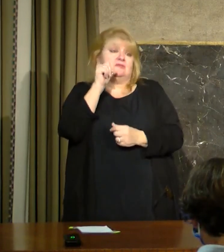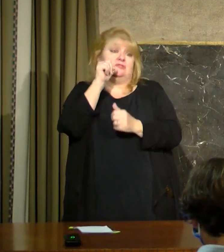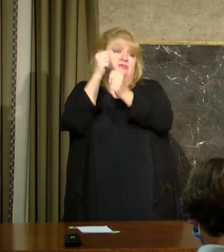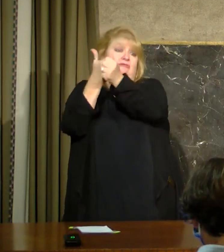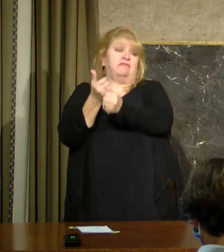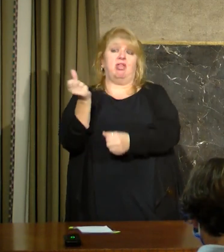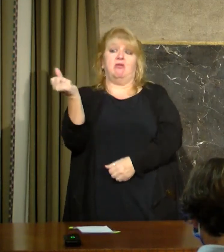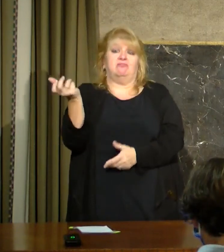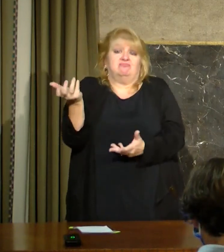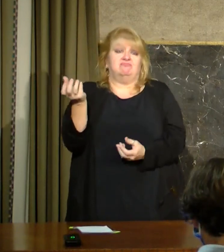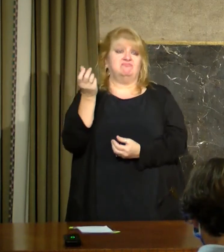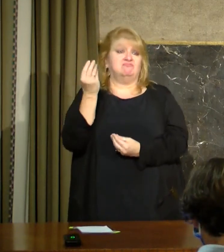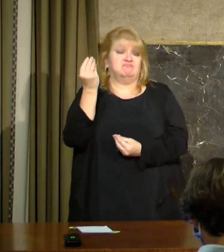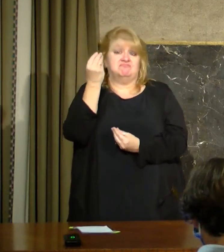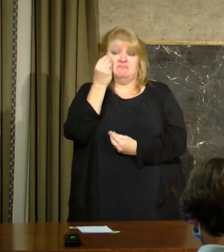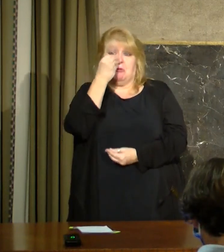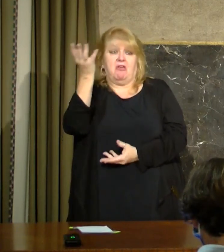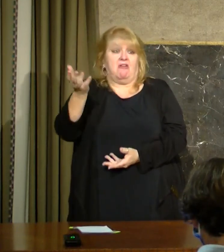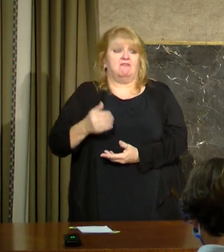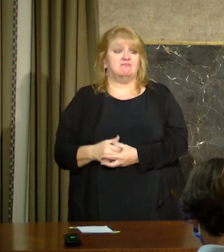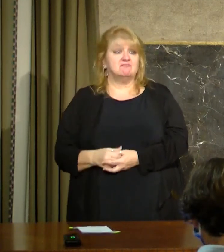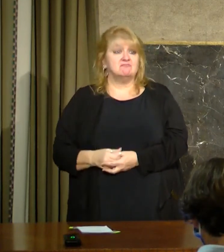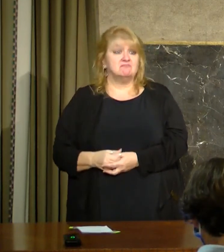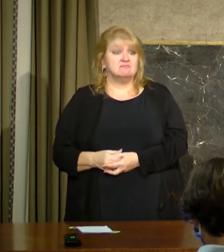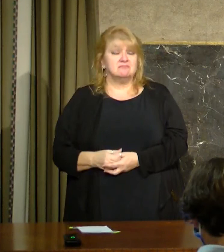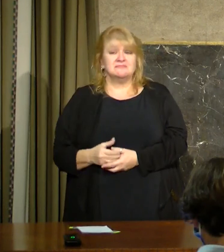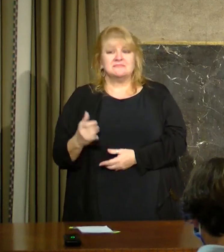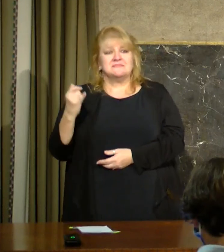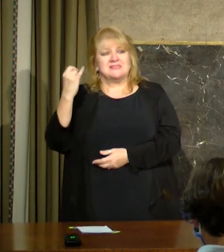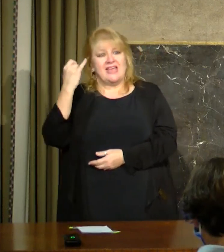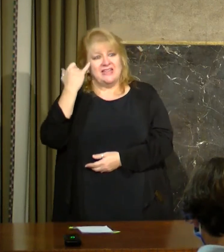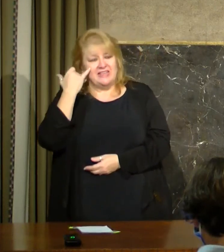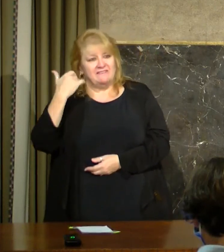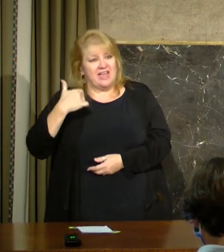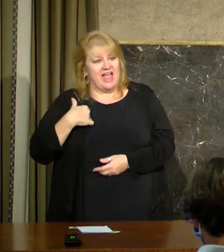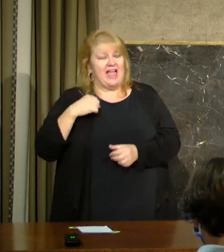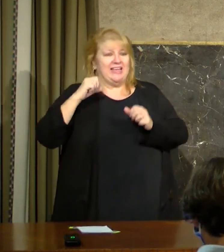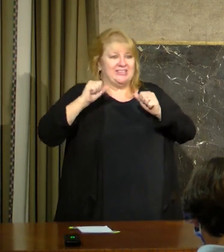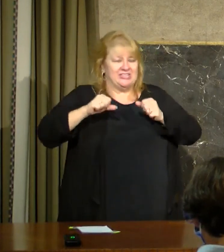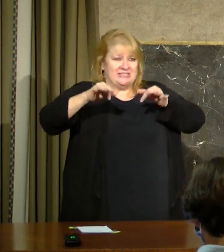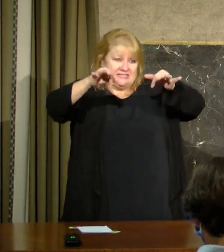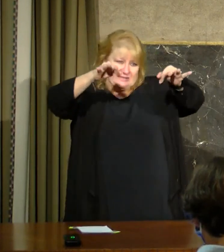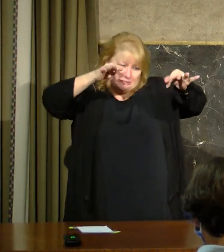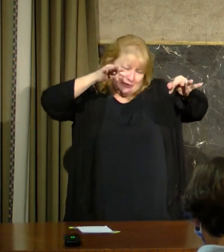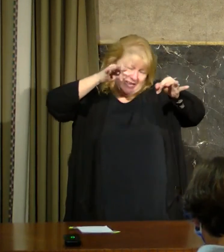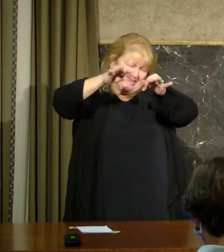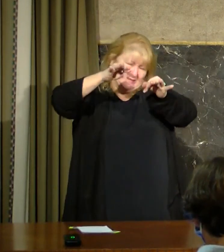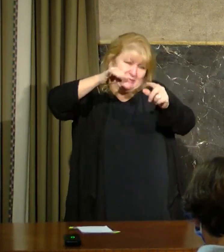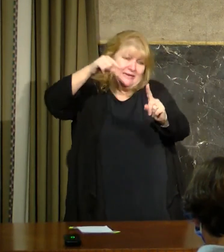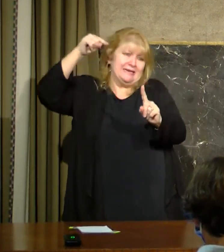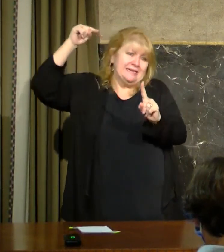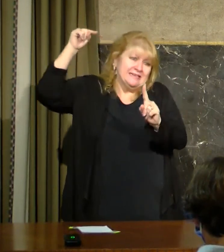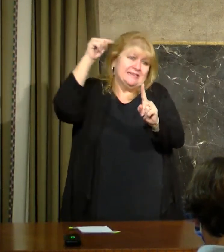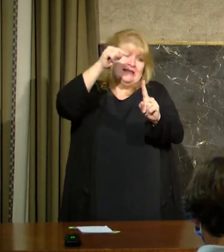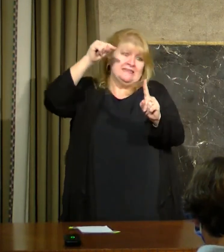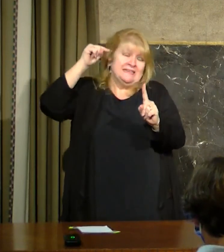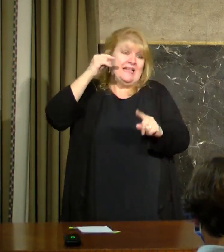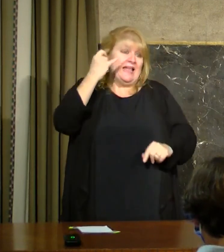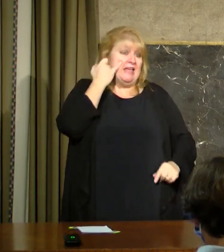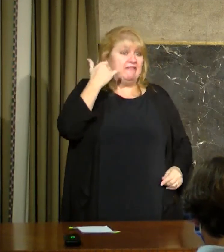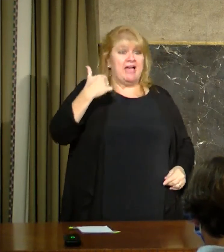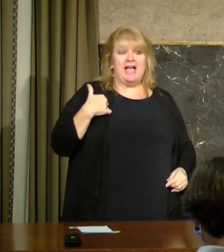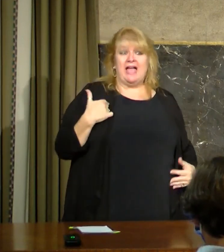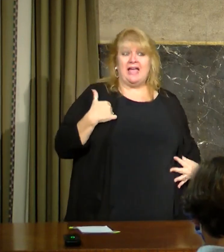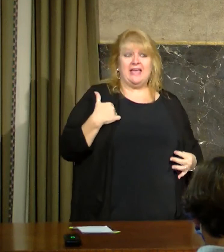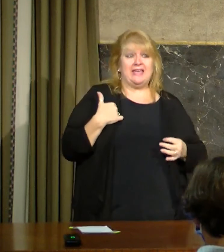And if I've been unable to articulate that to the people of Louisiana sufficiently, I apologize. If